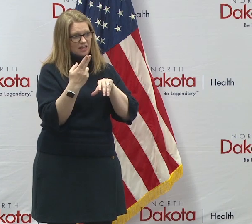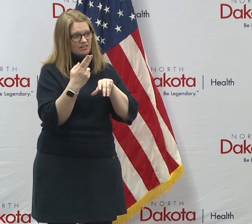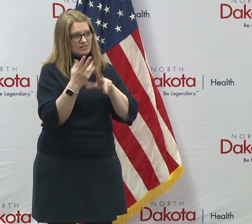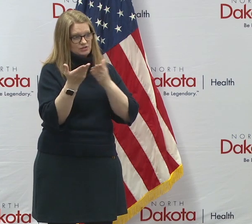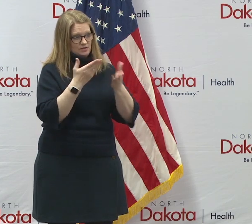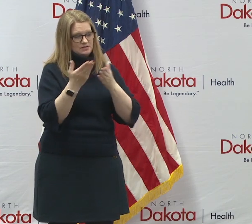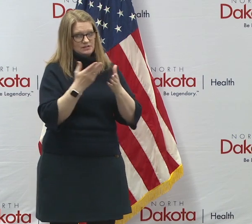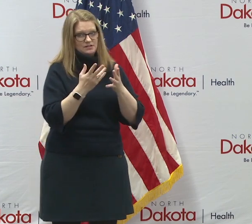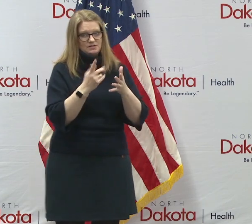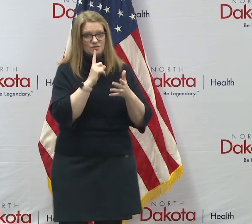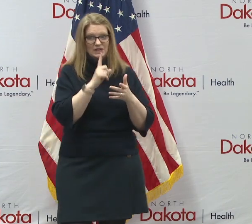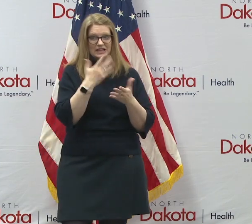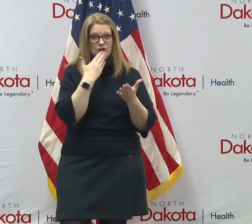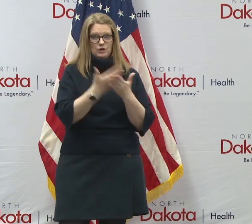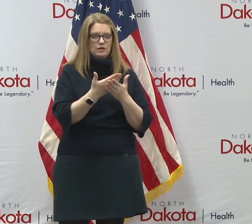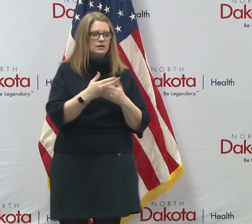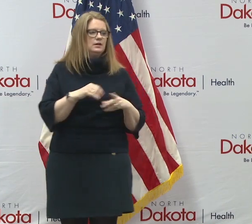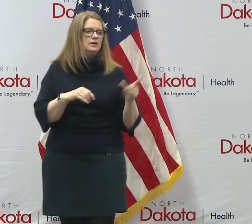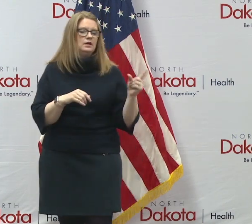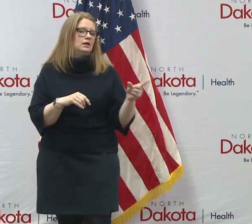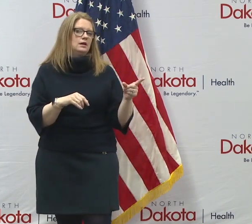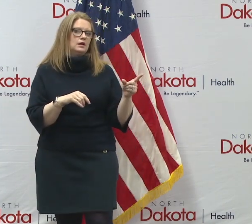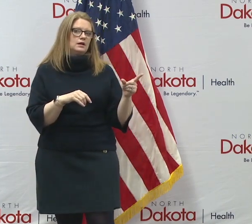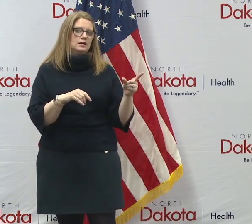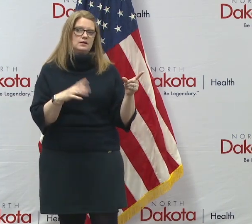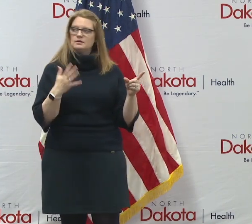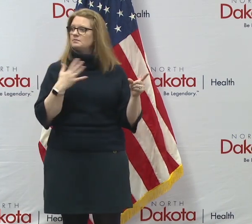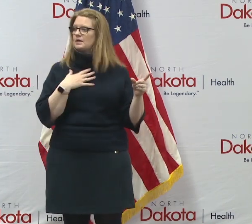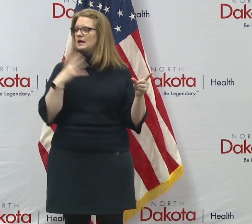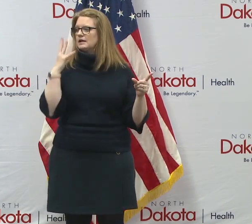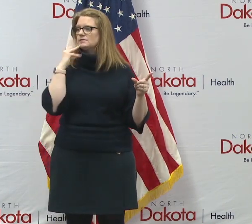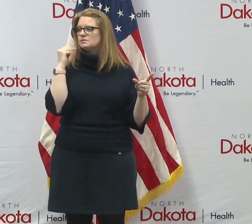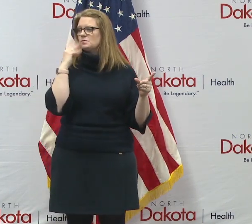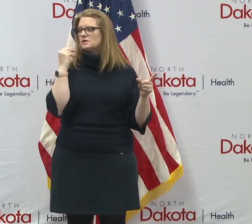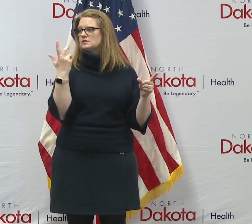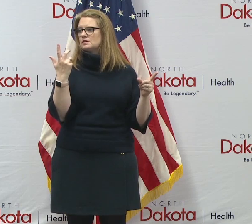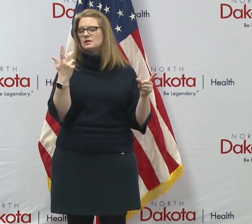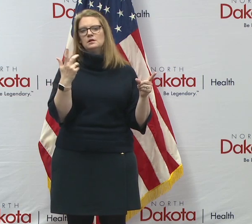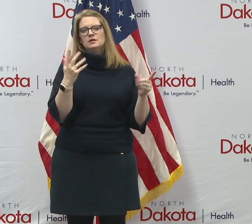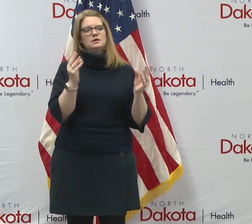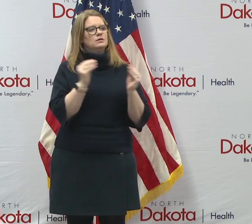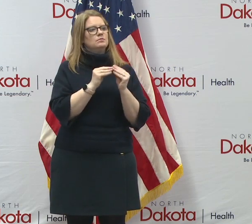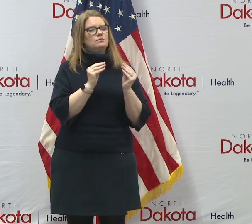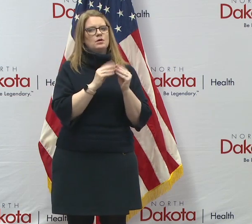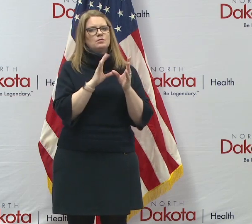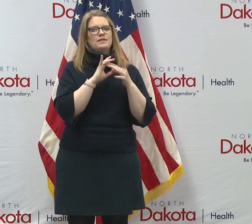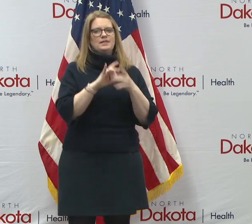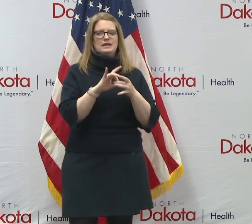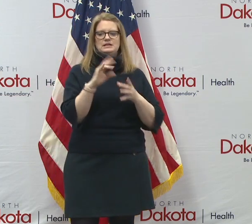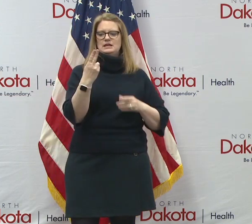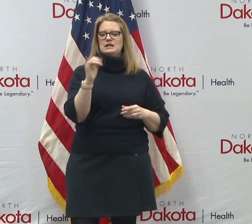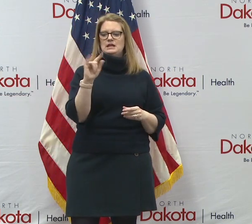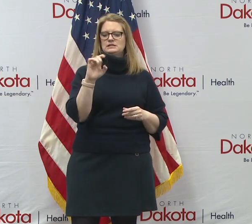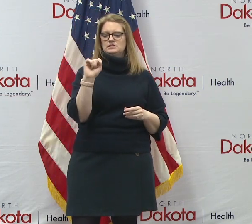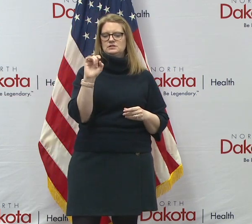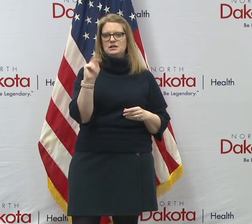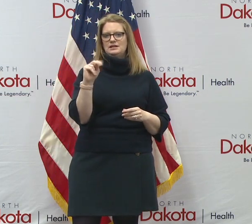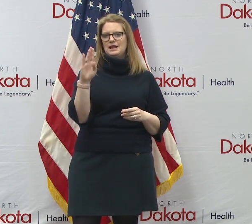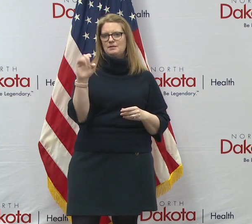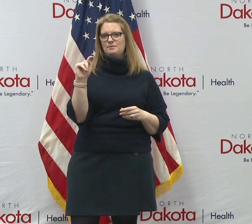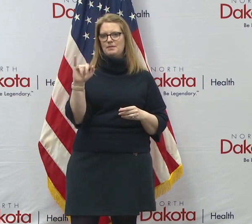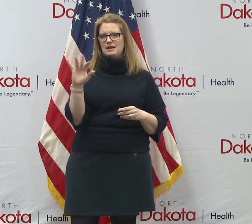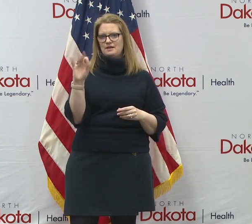-person? Well, at least, um, again, um, my experience is a lot related to Hazel and Betty Ford and, um, what I know is that